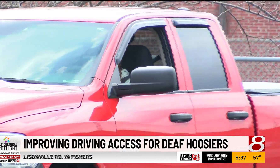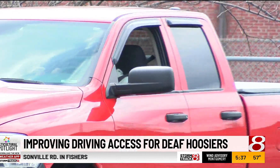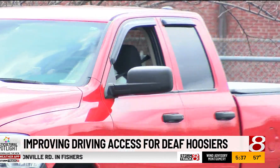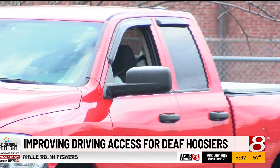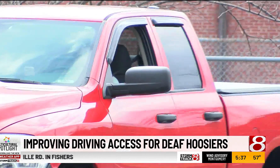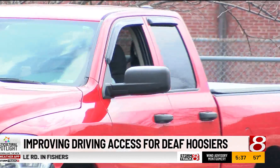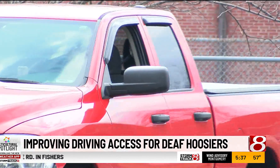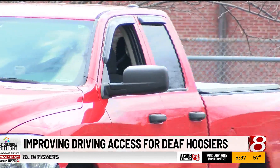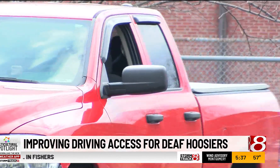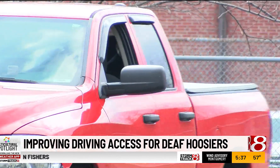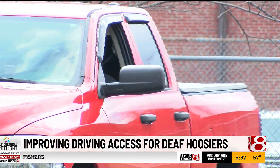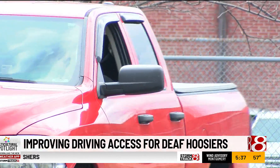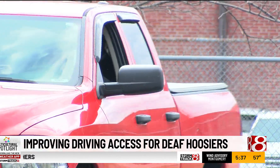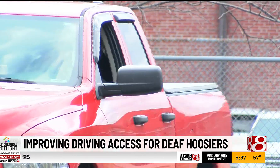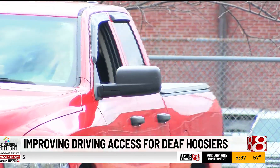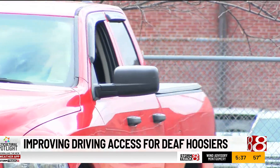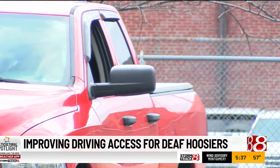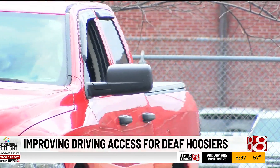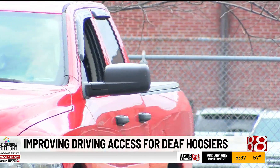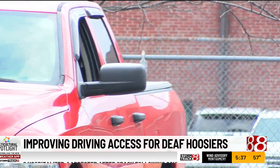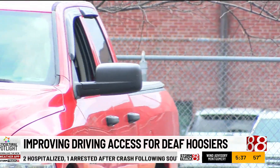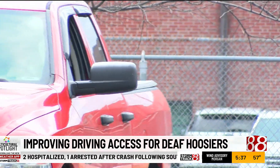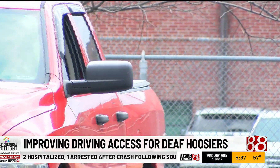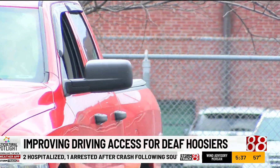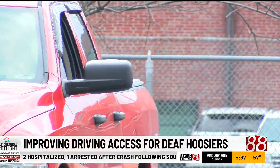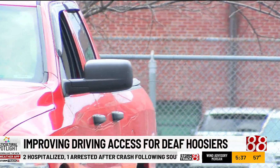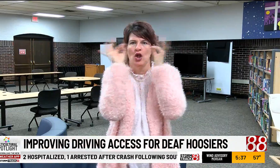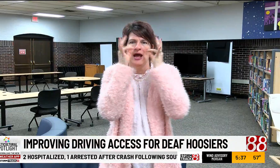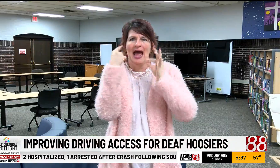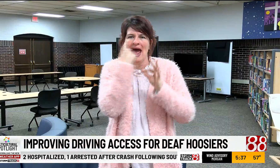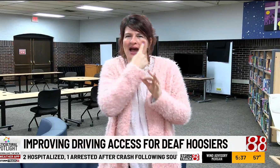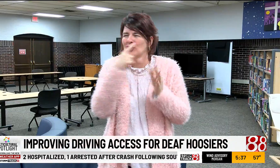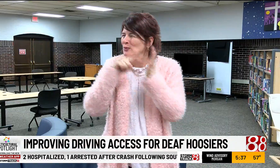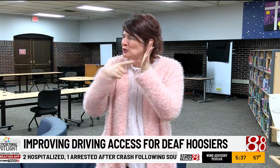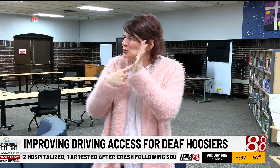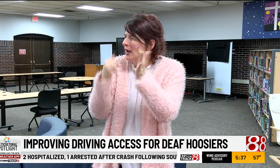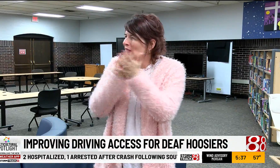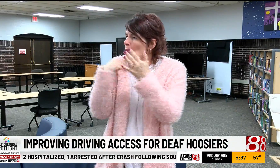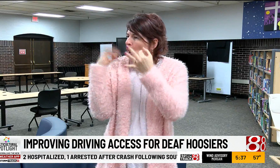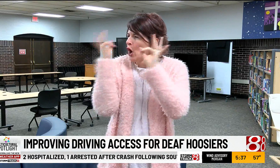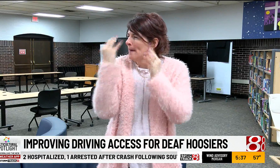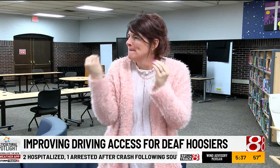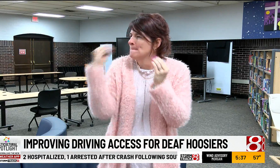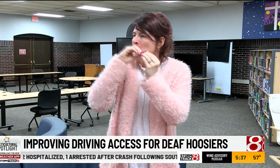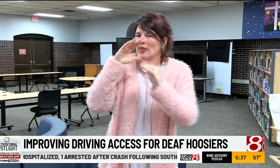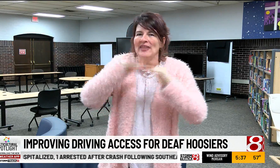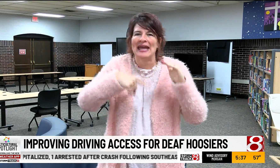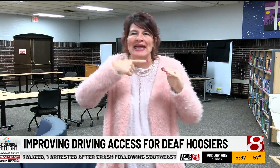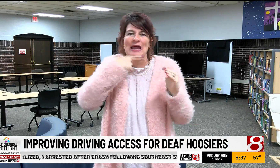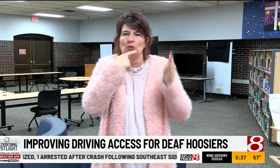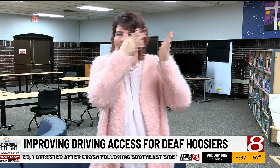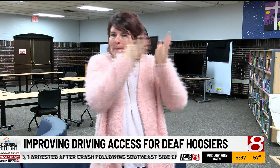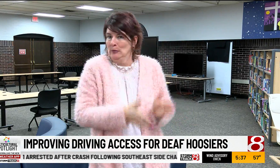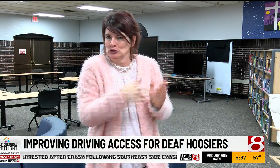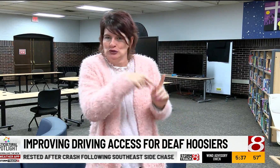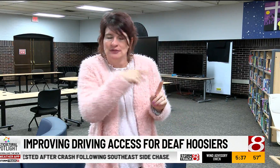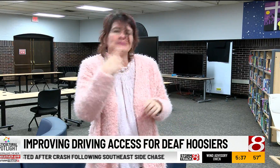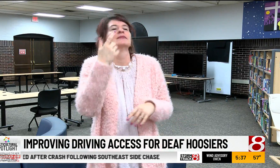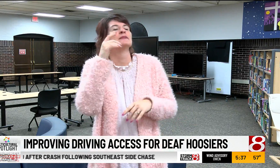for a better driver. Alka says not being able to hear heightens other senses. And I think we're more alert than the average person because